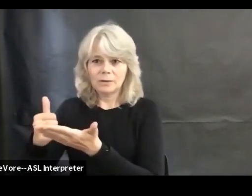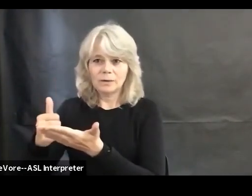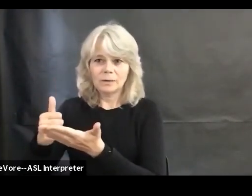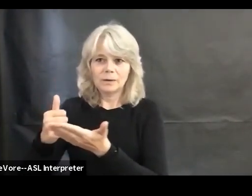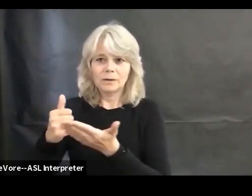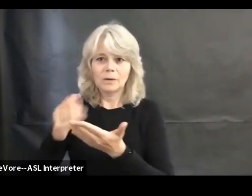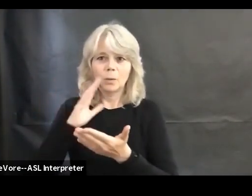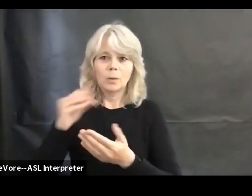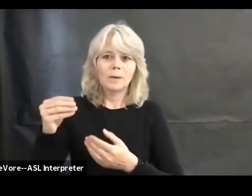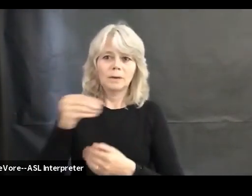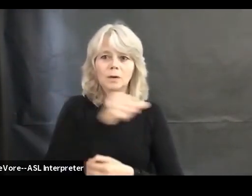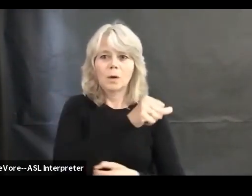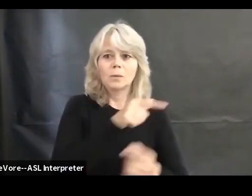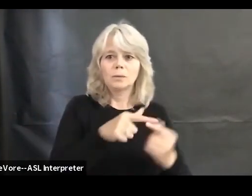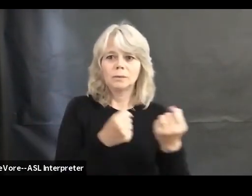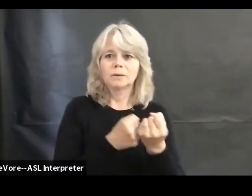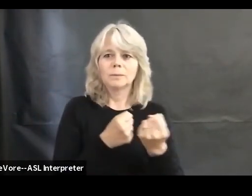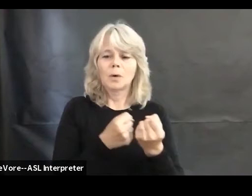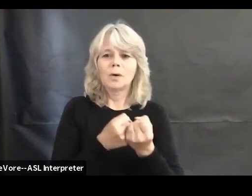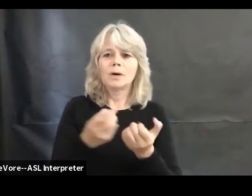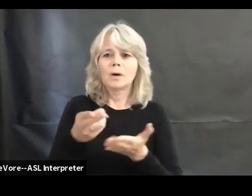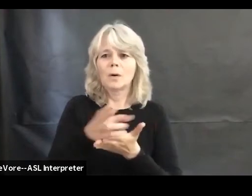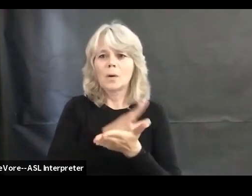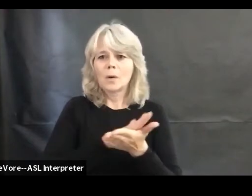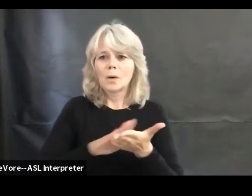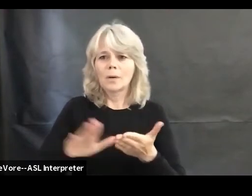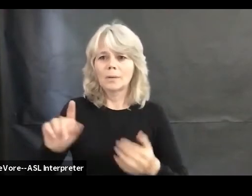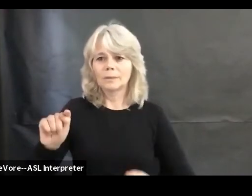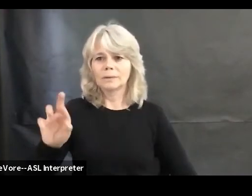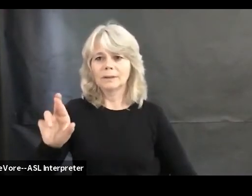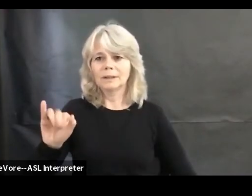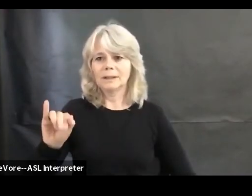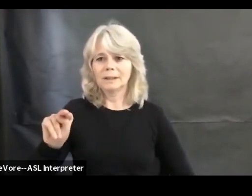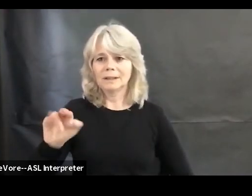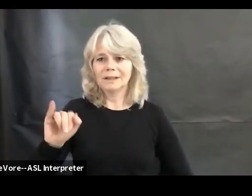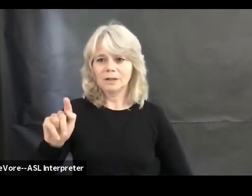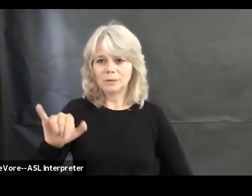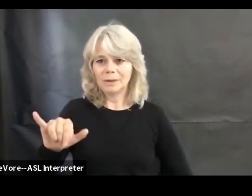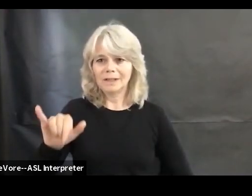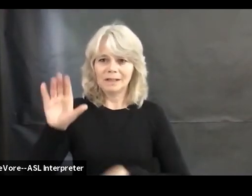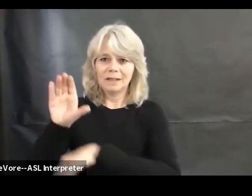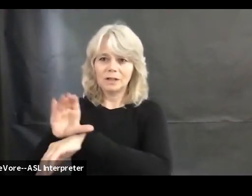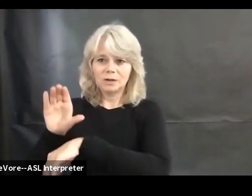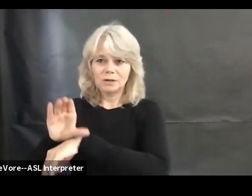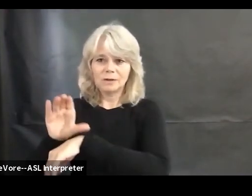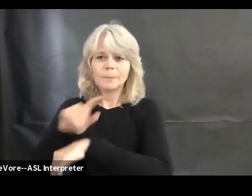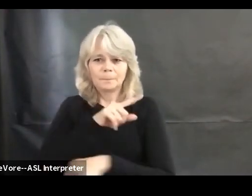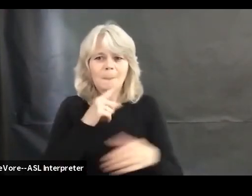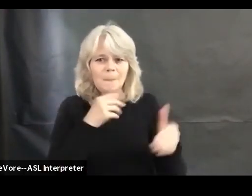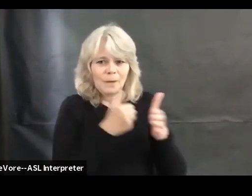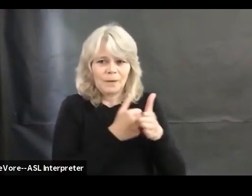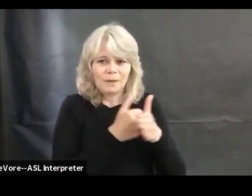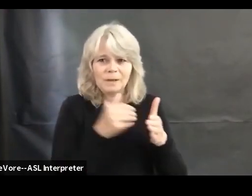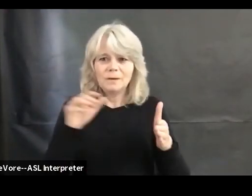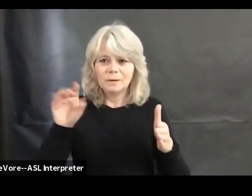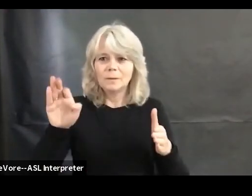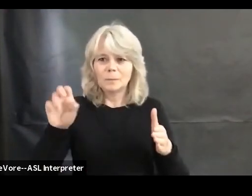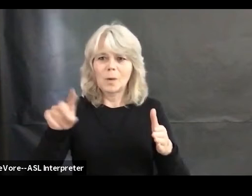And that church is near Bread of Life, and they have been doing lots and lots of work and outreach in